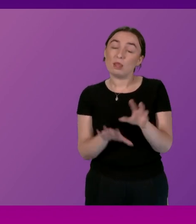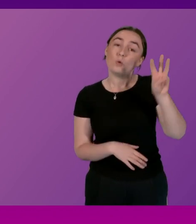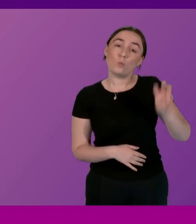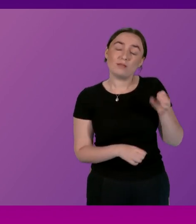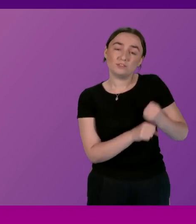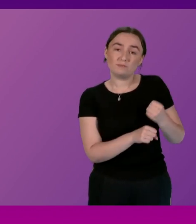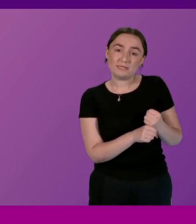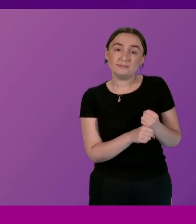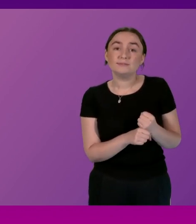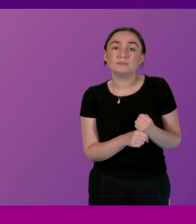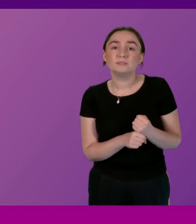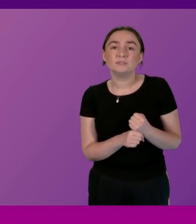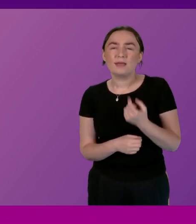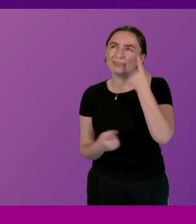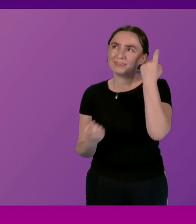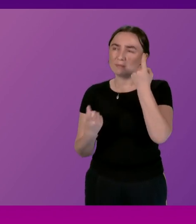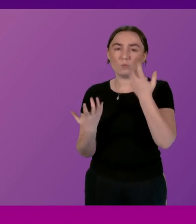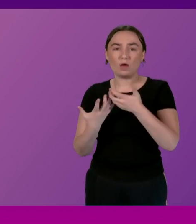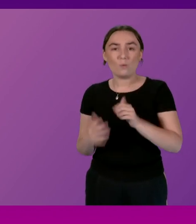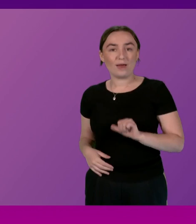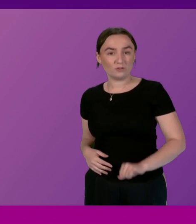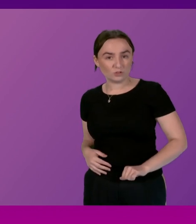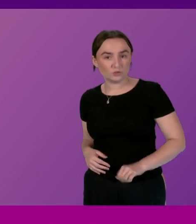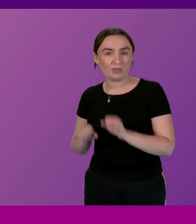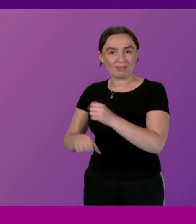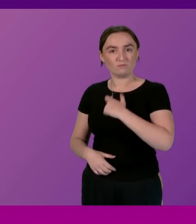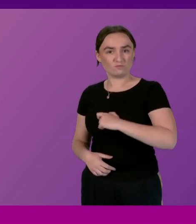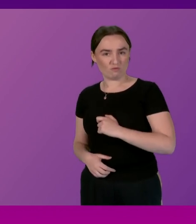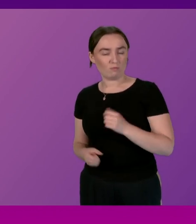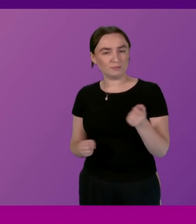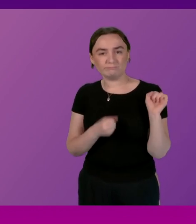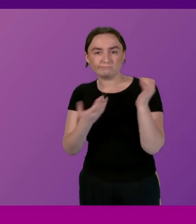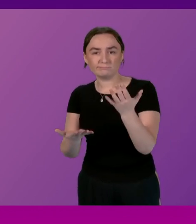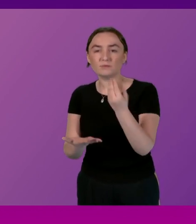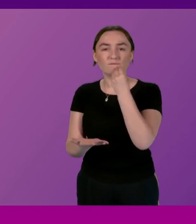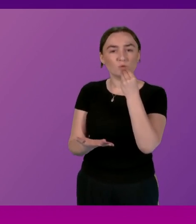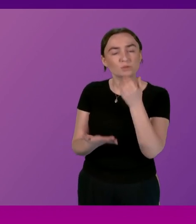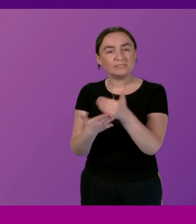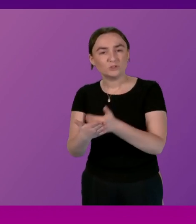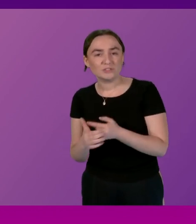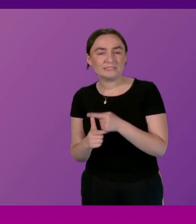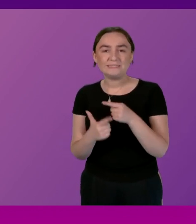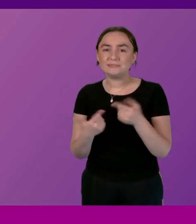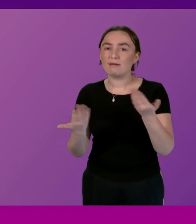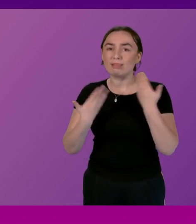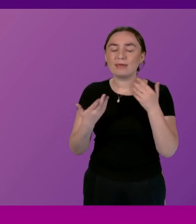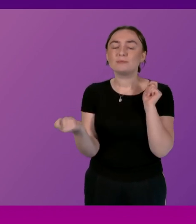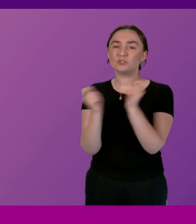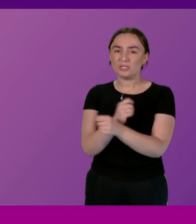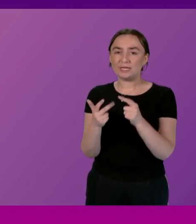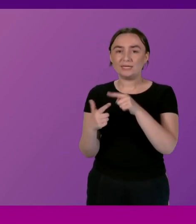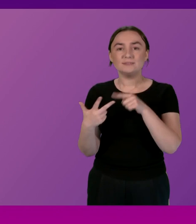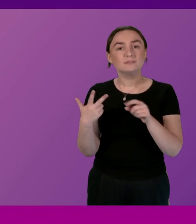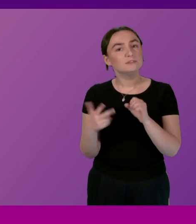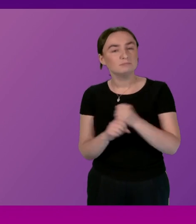currently playing but more importantly will play in delivering food security climate change and enhancing biodiversity